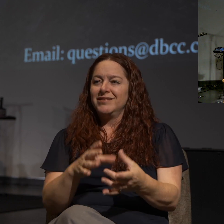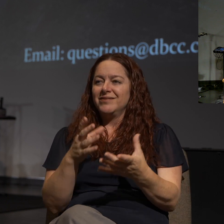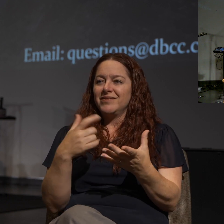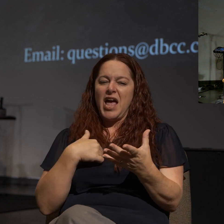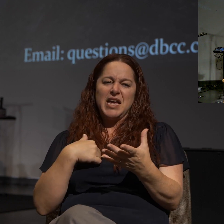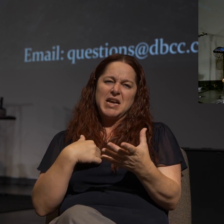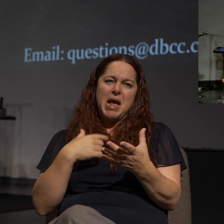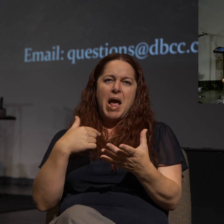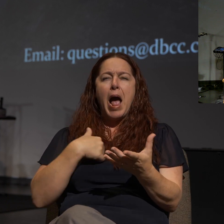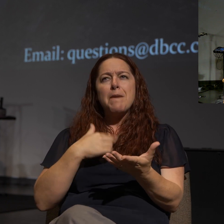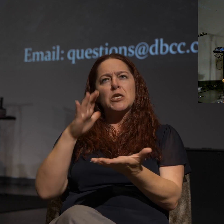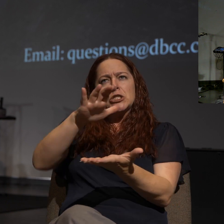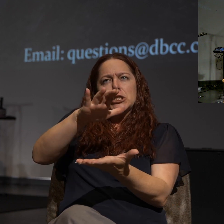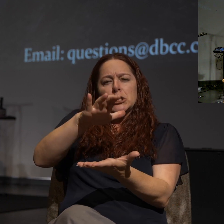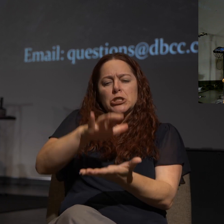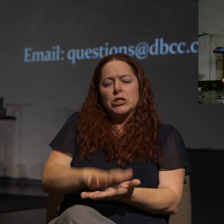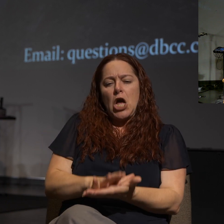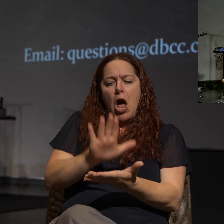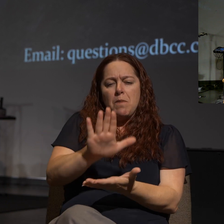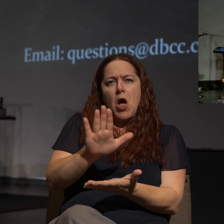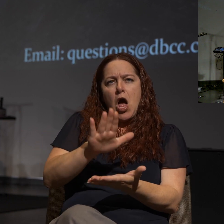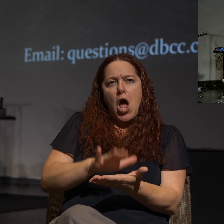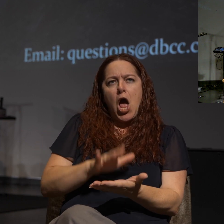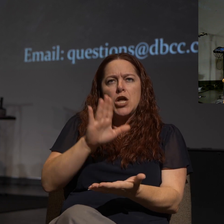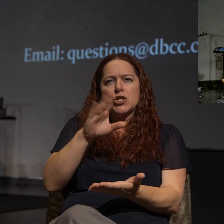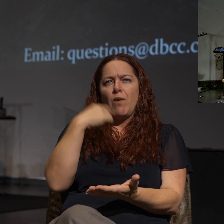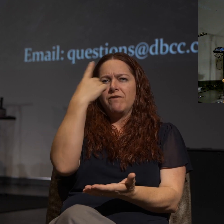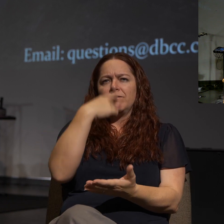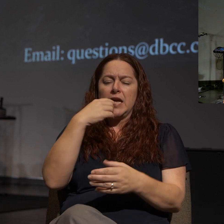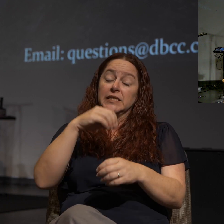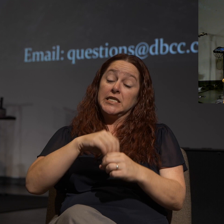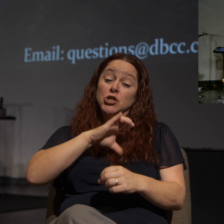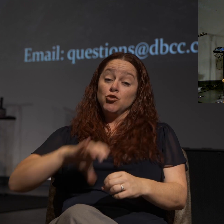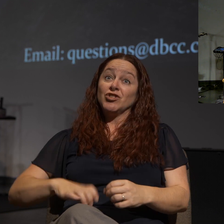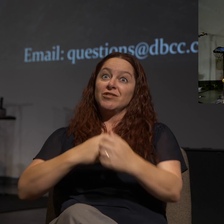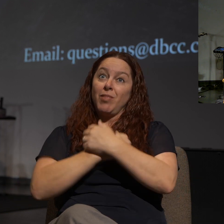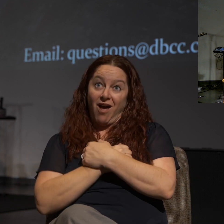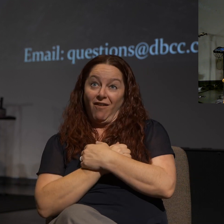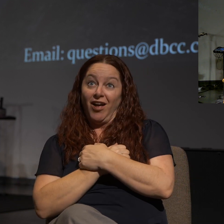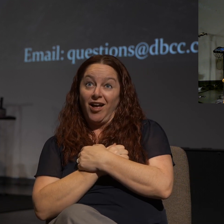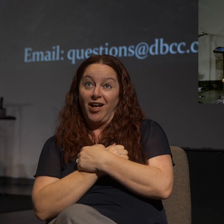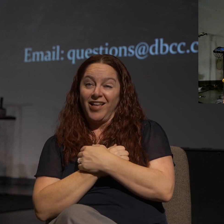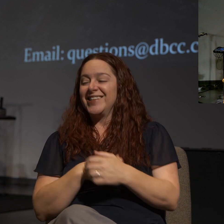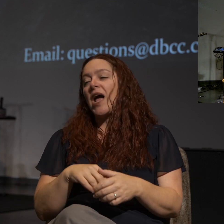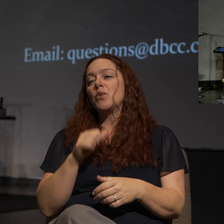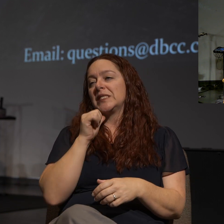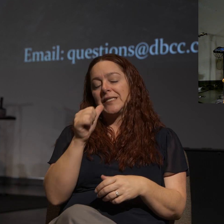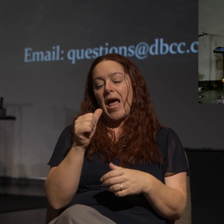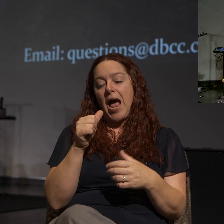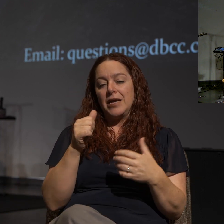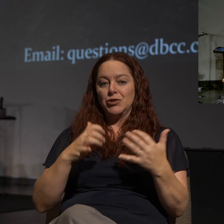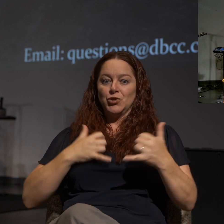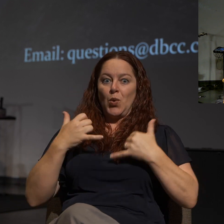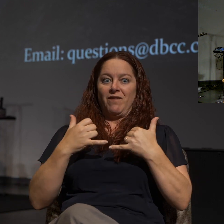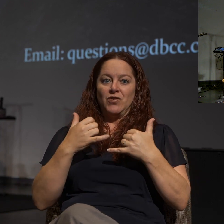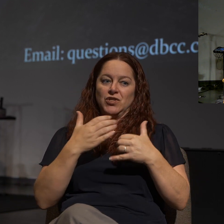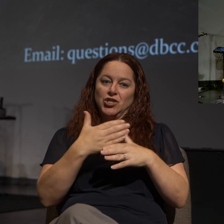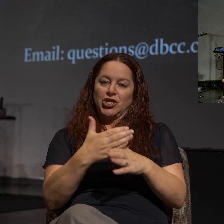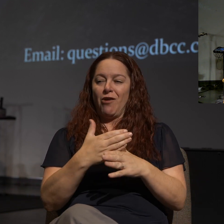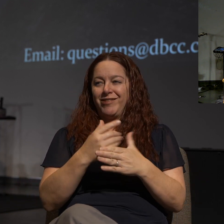your face in Christian love kind of way. And I was not very winsome in how I approached people in sharing the gospel.